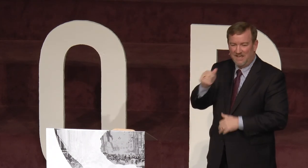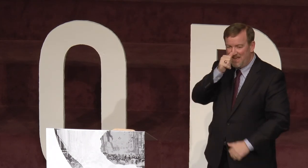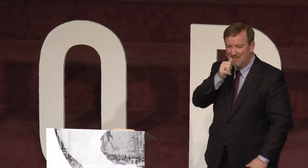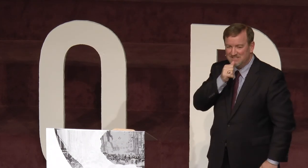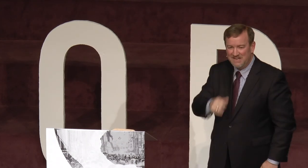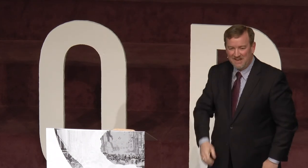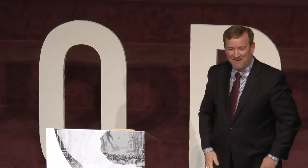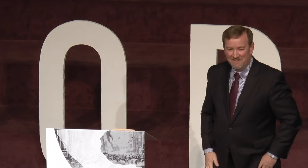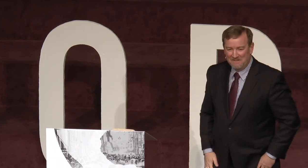like Alan Snare.